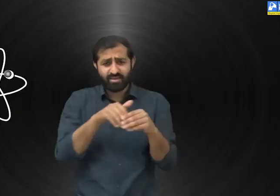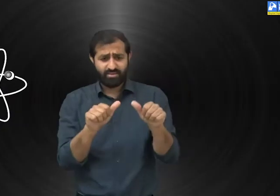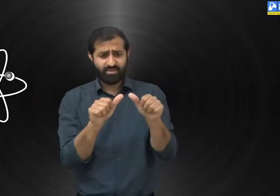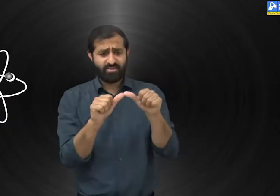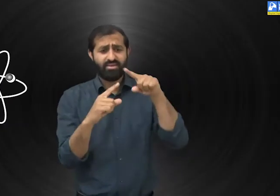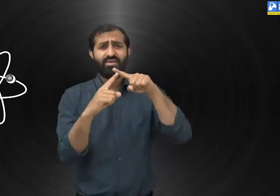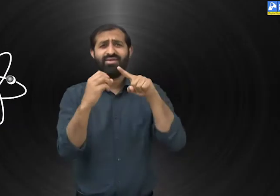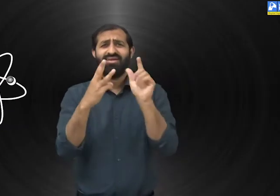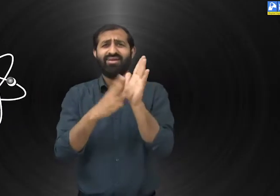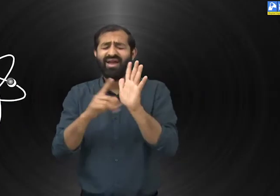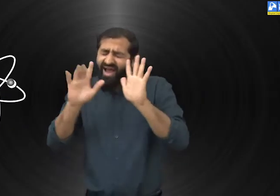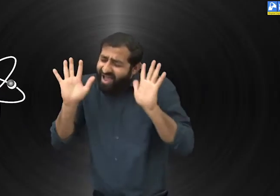It is invisible.